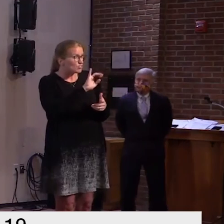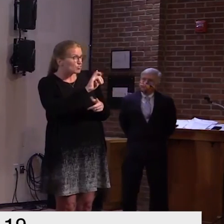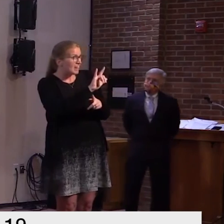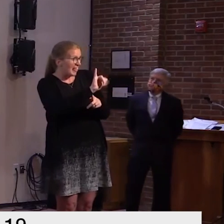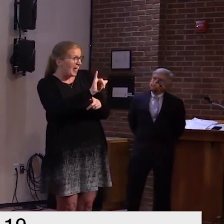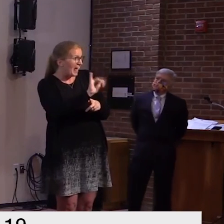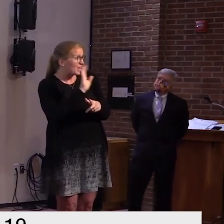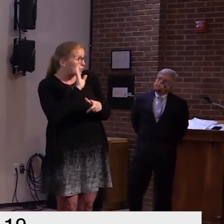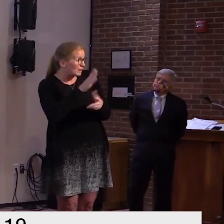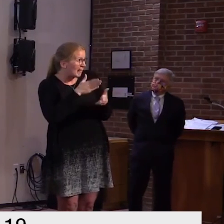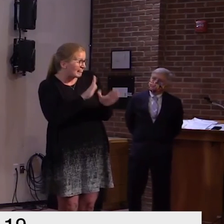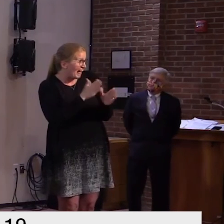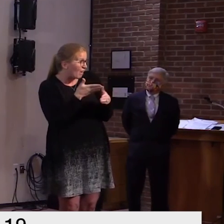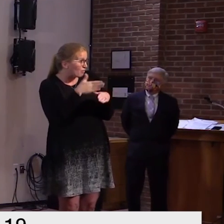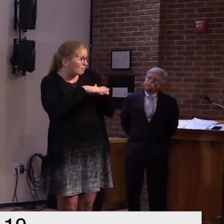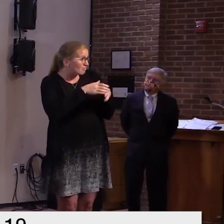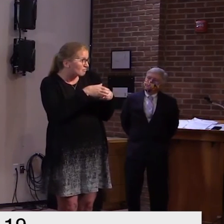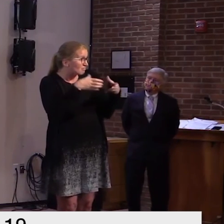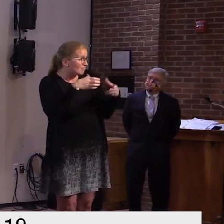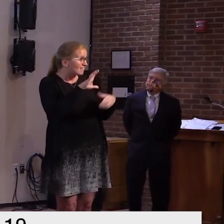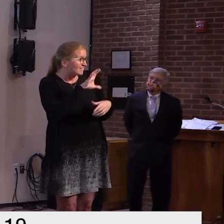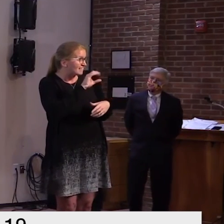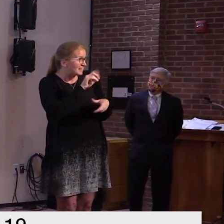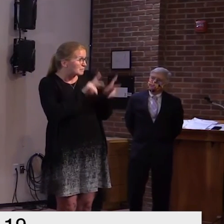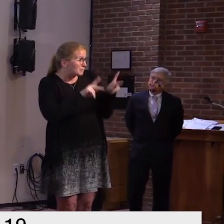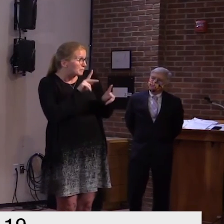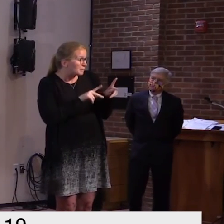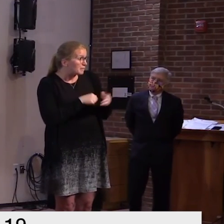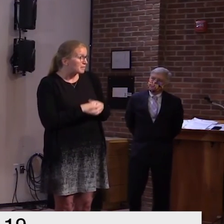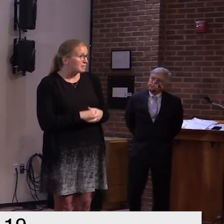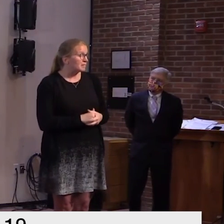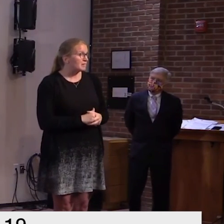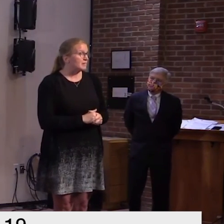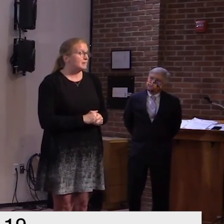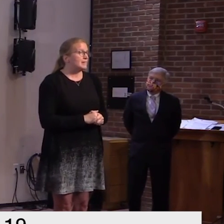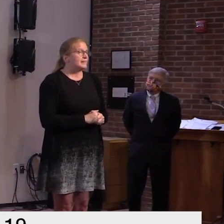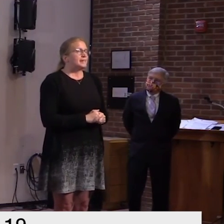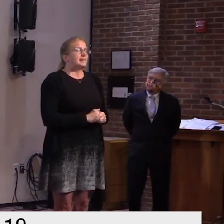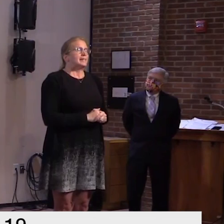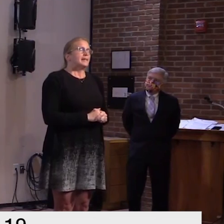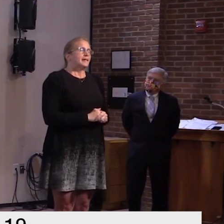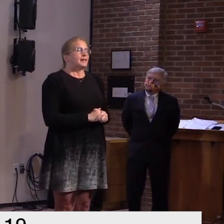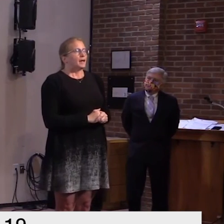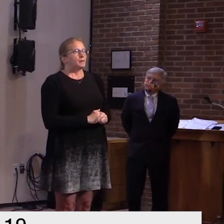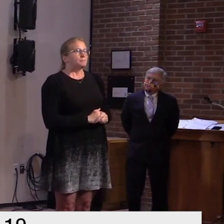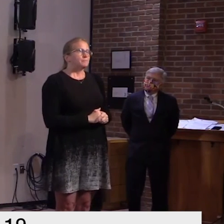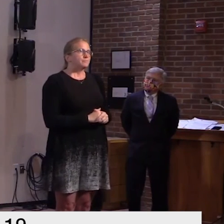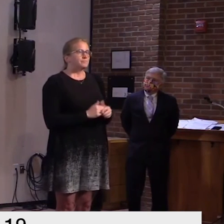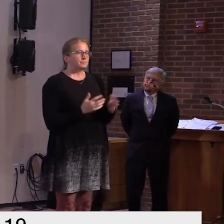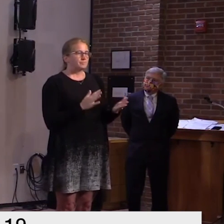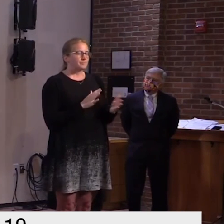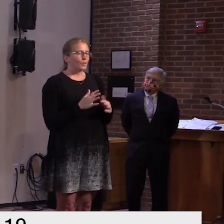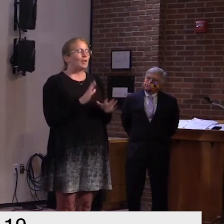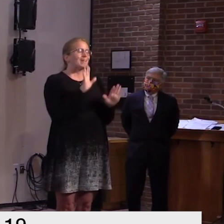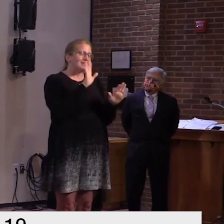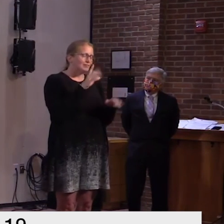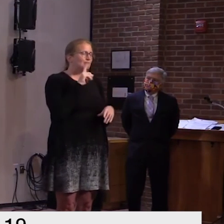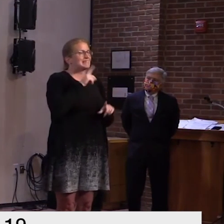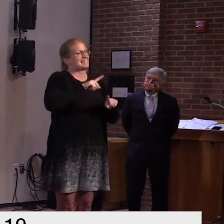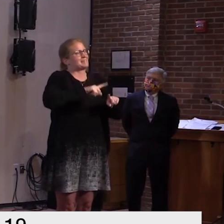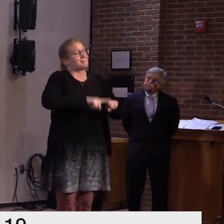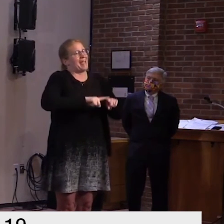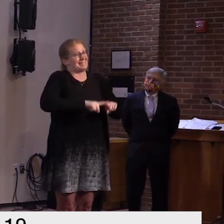at this point in time if you have a it depends on the size if you have it in a church let's say